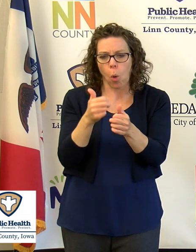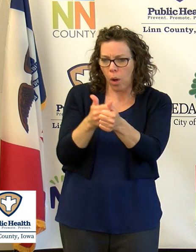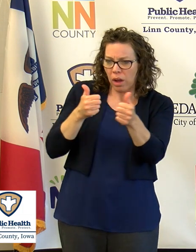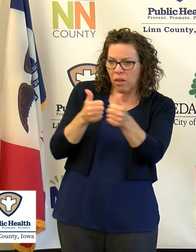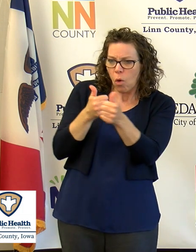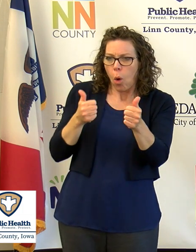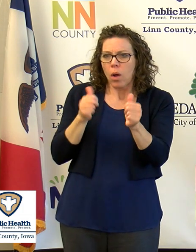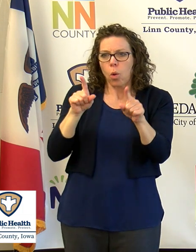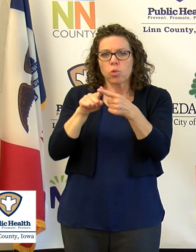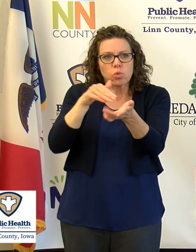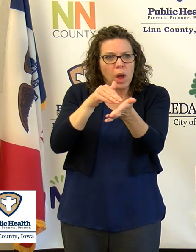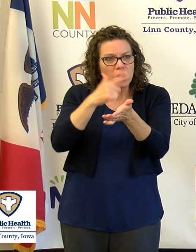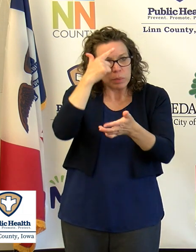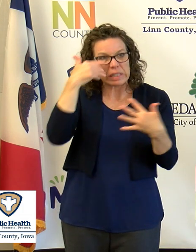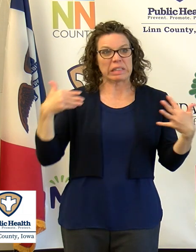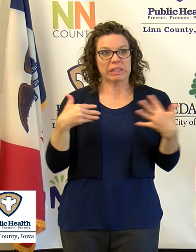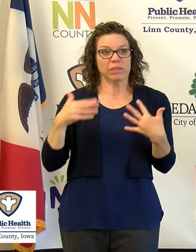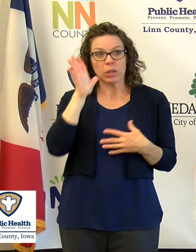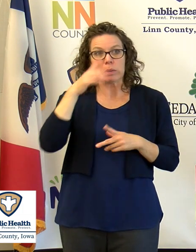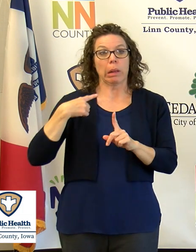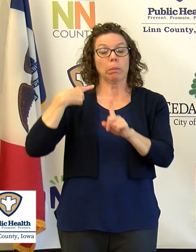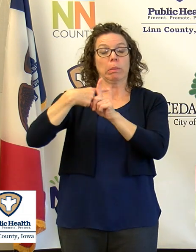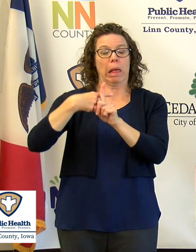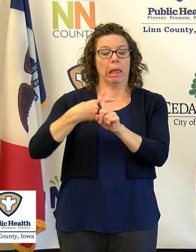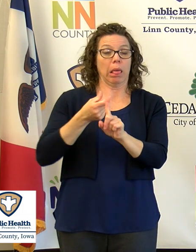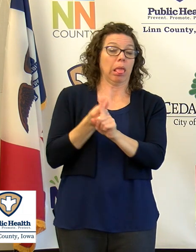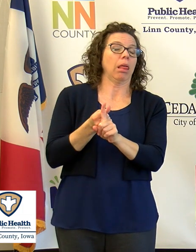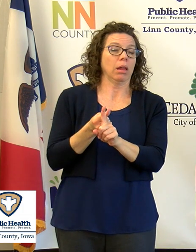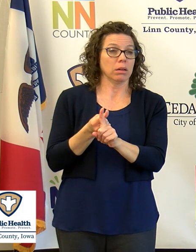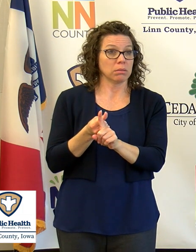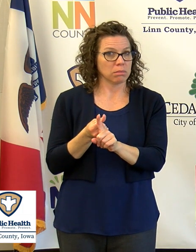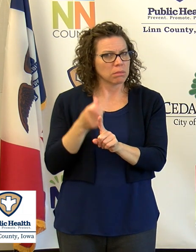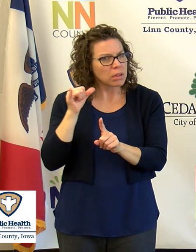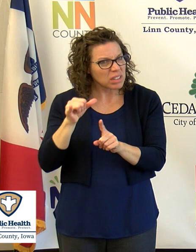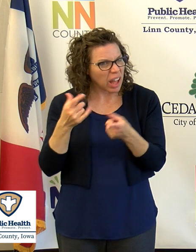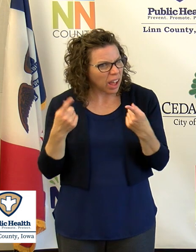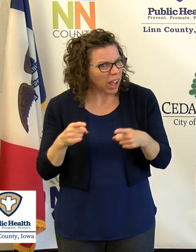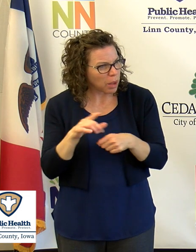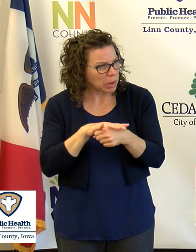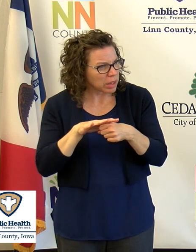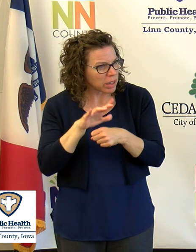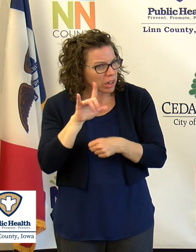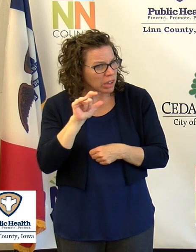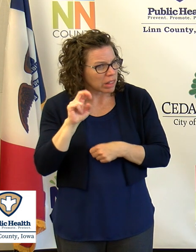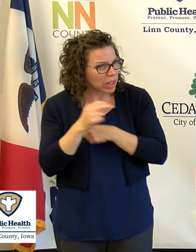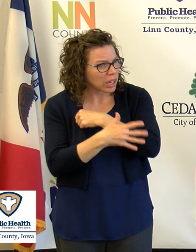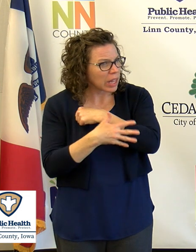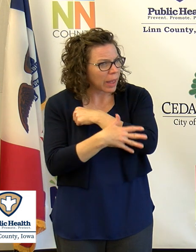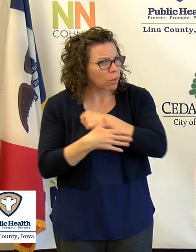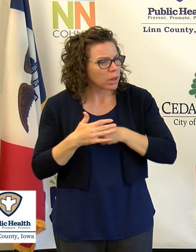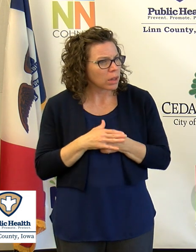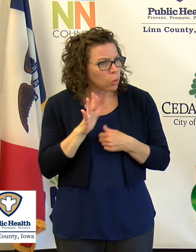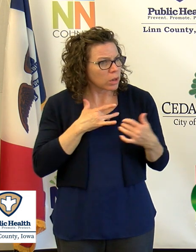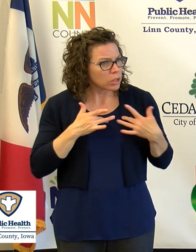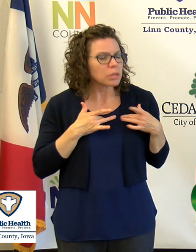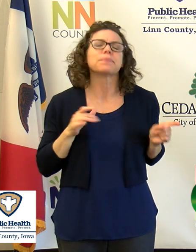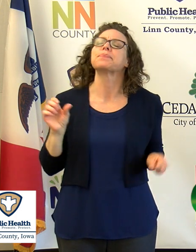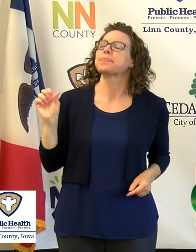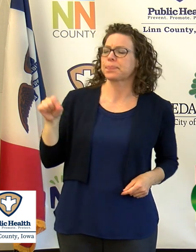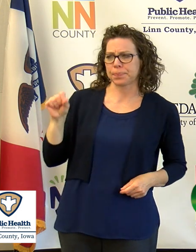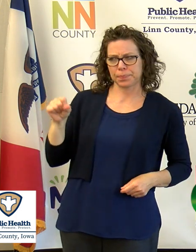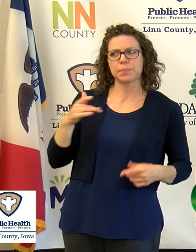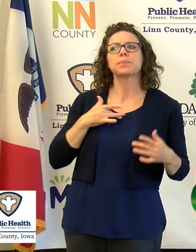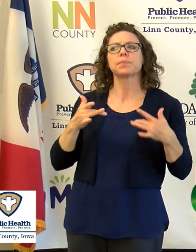their fears of COVID-19. I wondered if that's something we're seeing locally or if that's a concern of local hospitals. Yeah, it's definitely